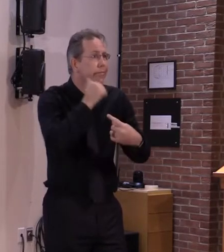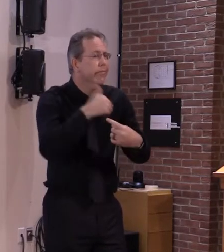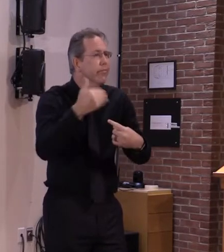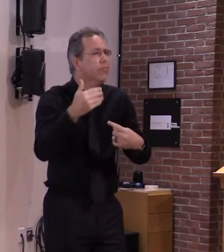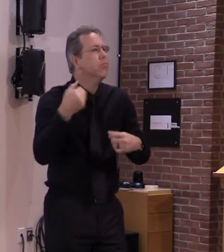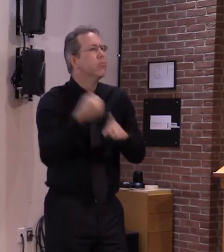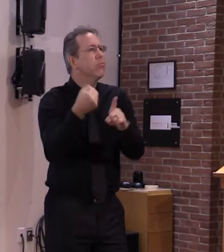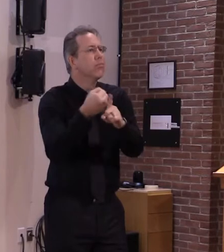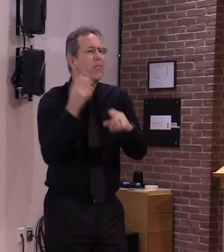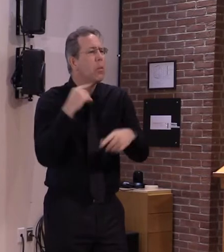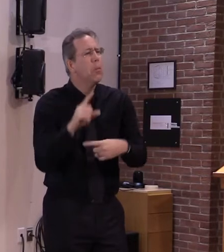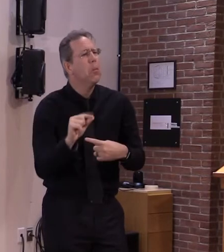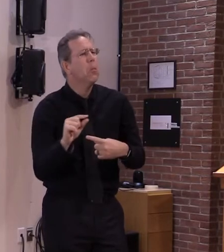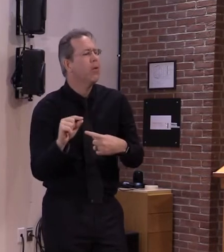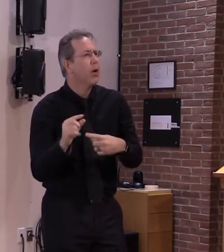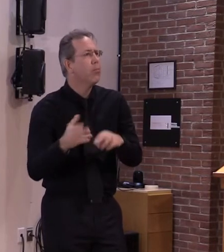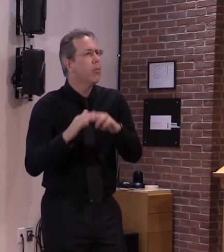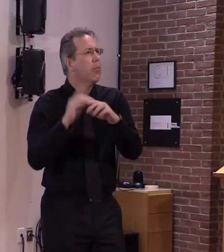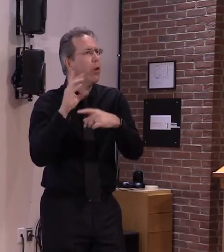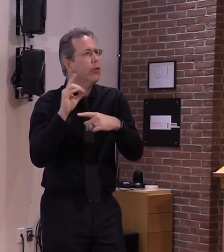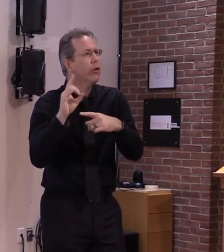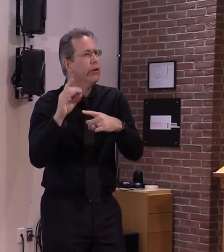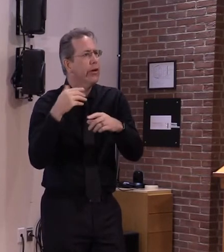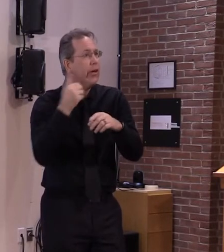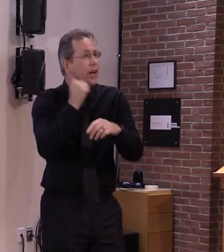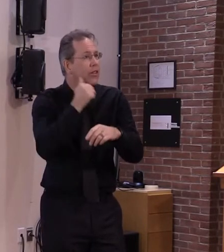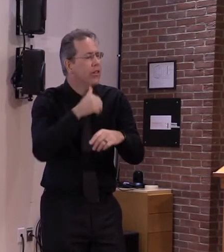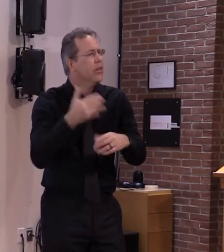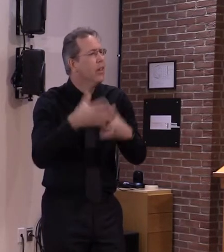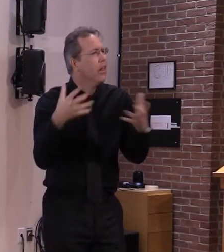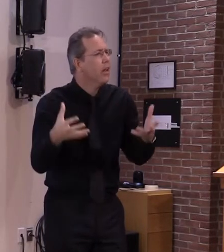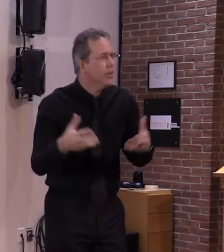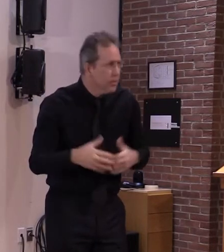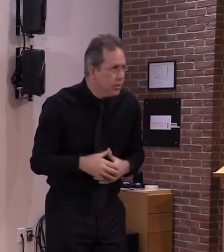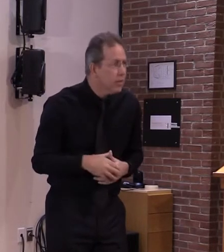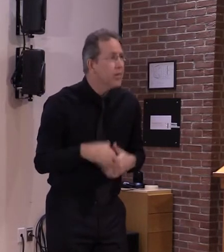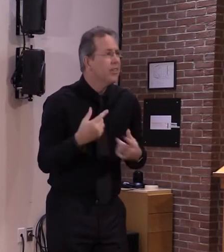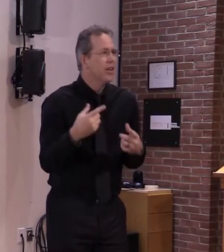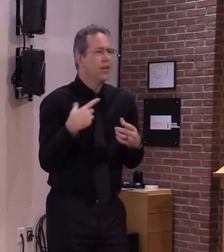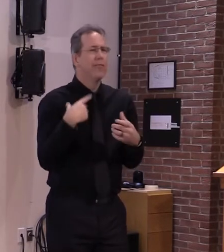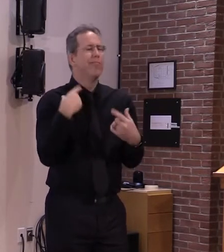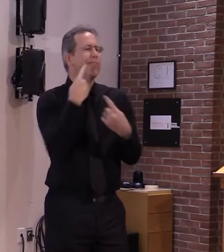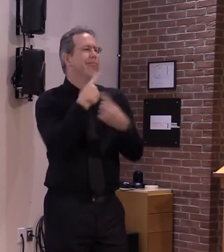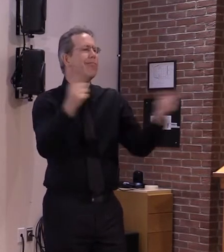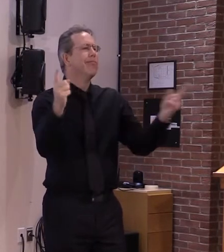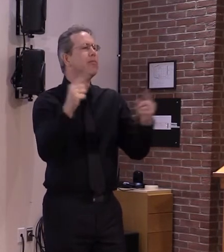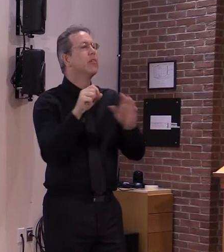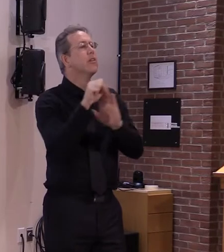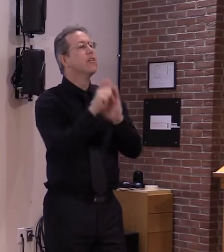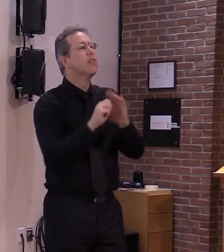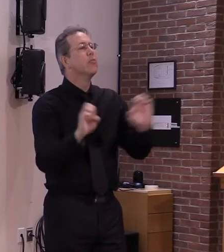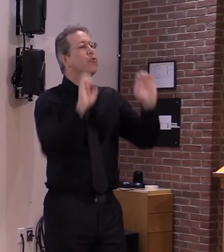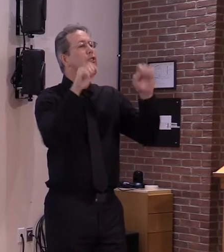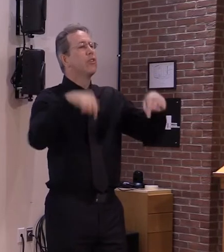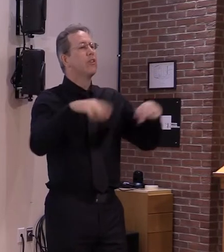with this in mind it probably comes as no surprise that I've extended the state of emergency to January 15th